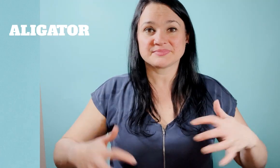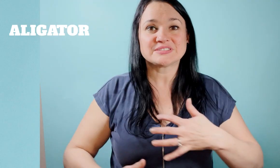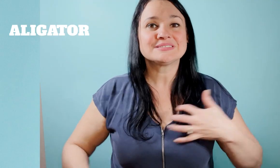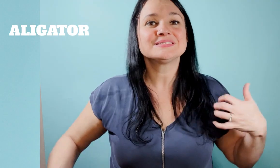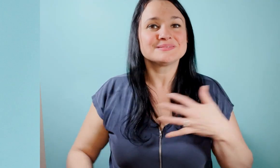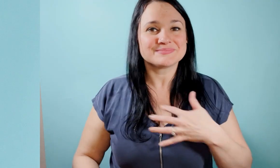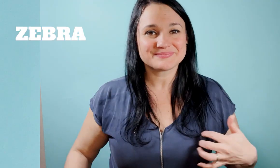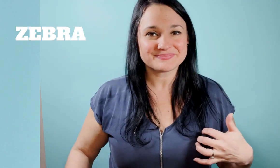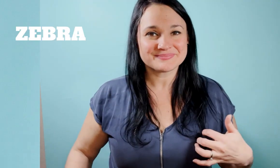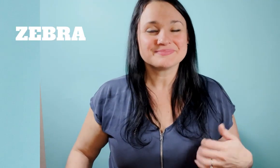zebra